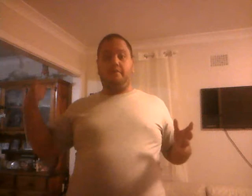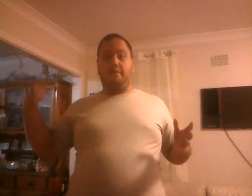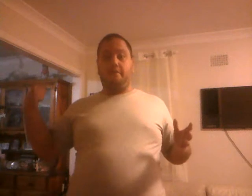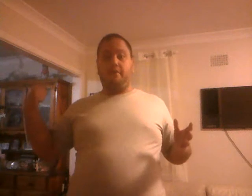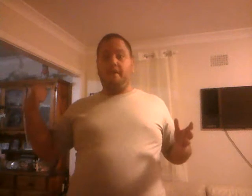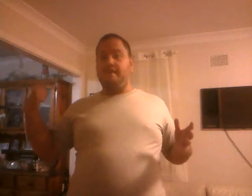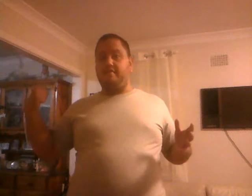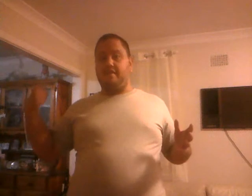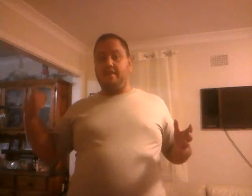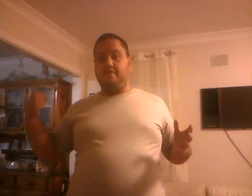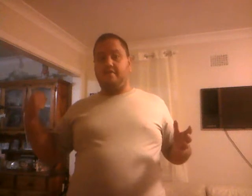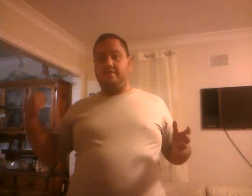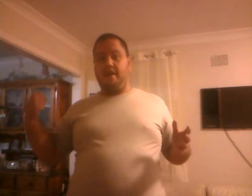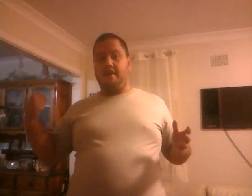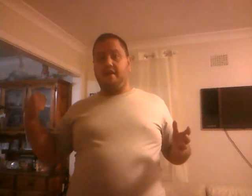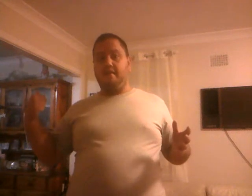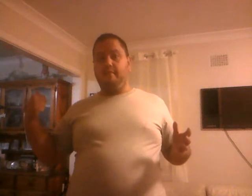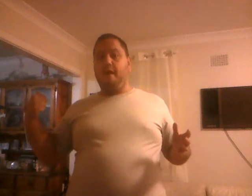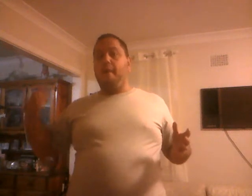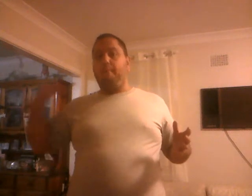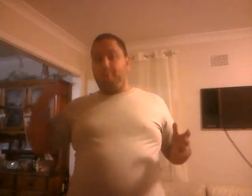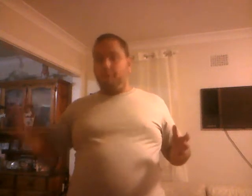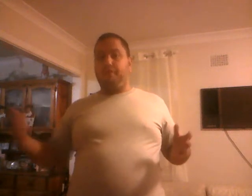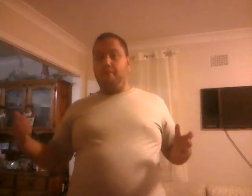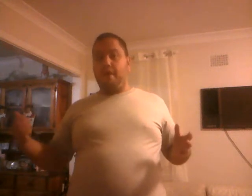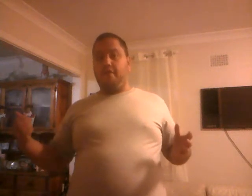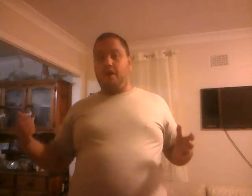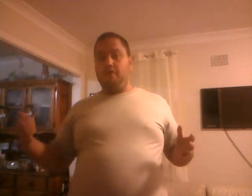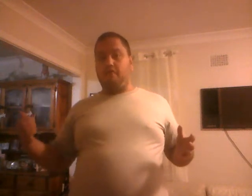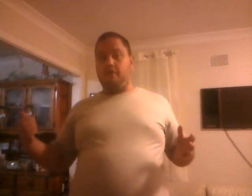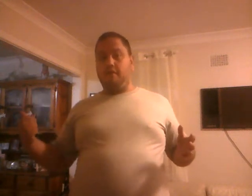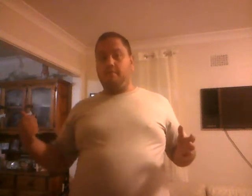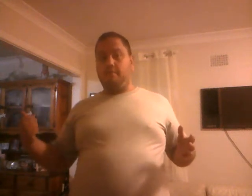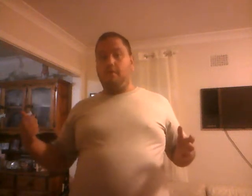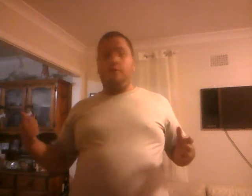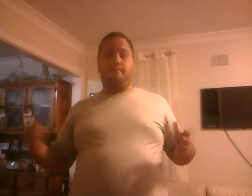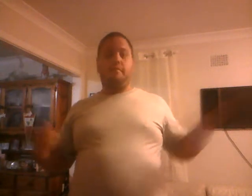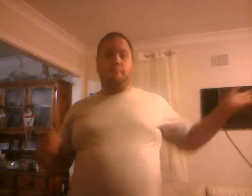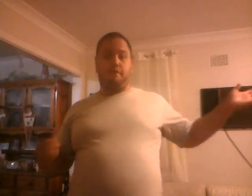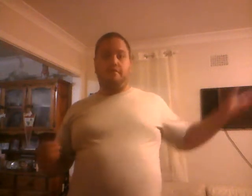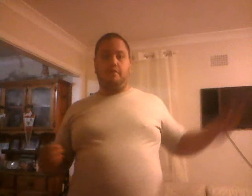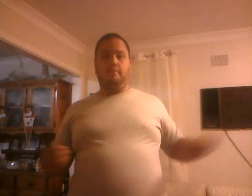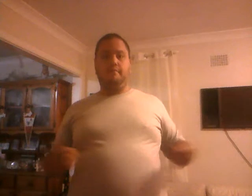these people in the, in society, boot them out of the country, or, them,